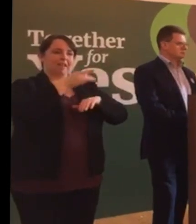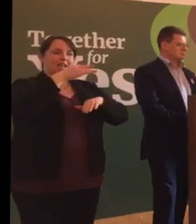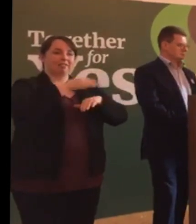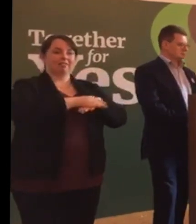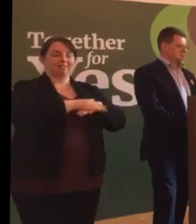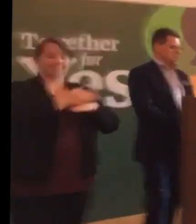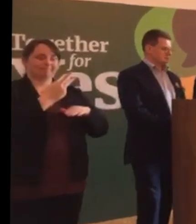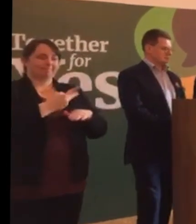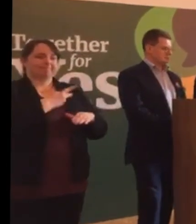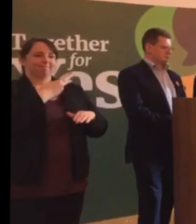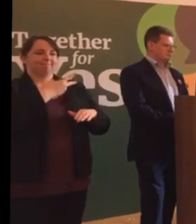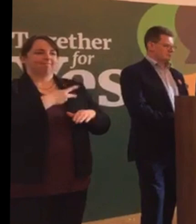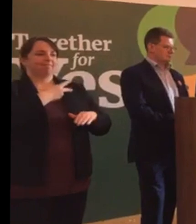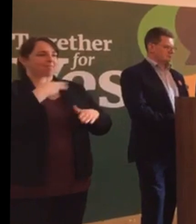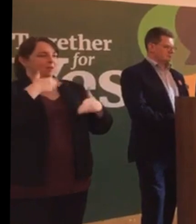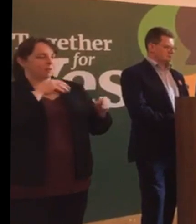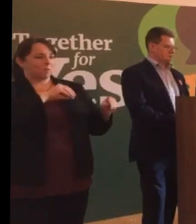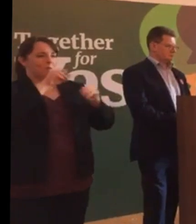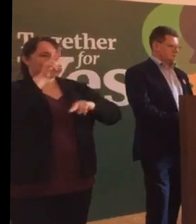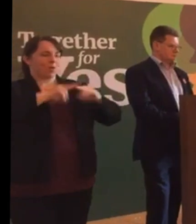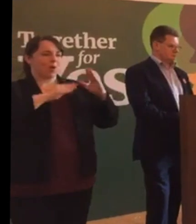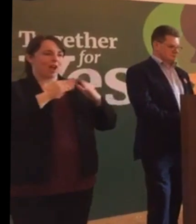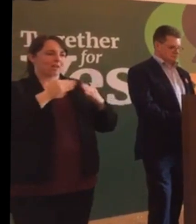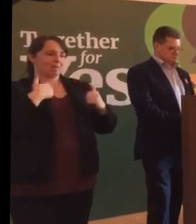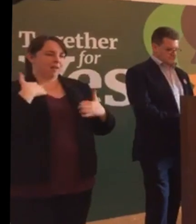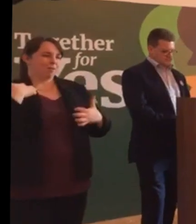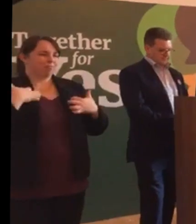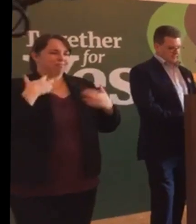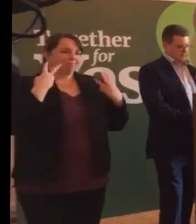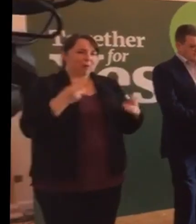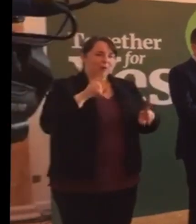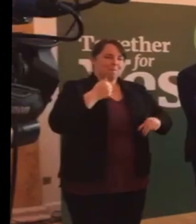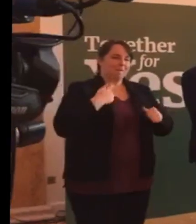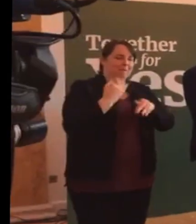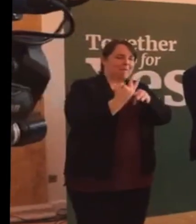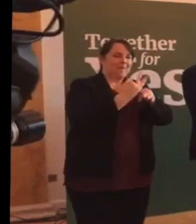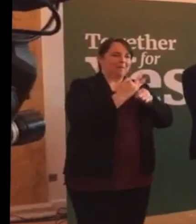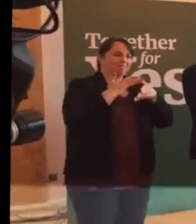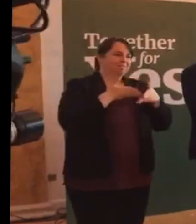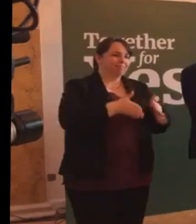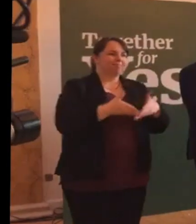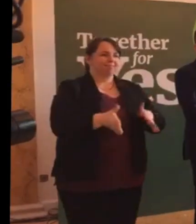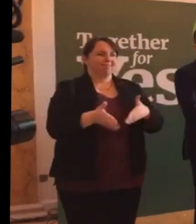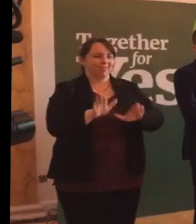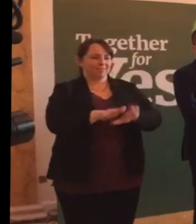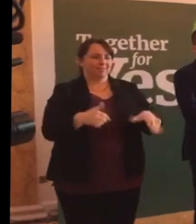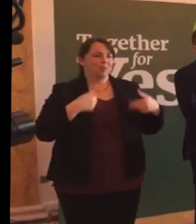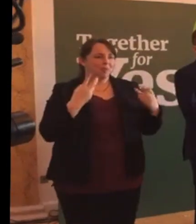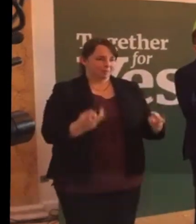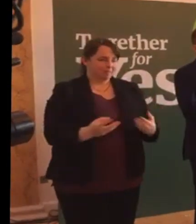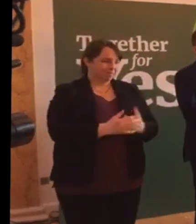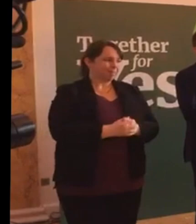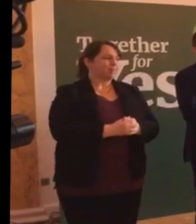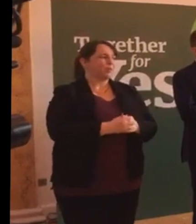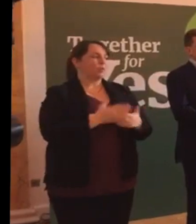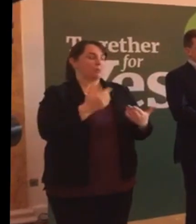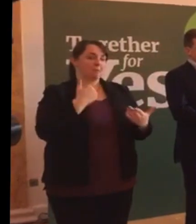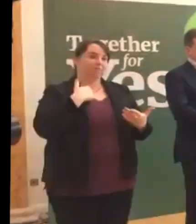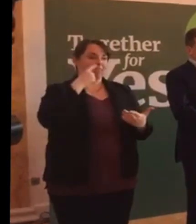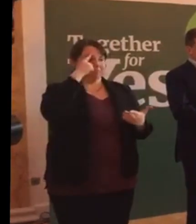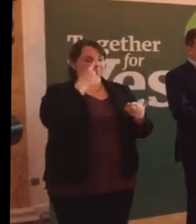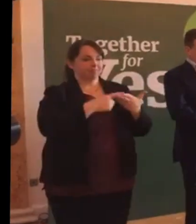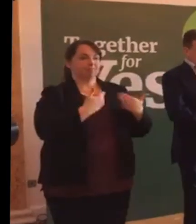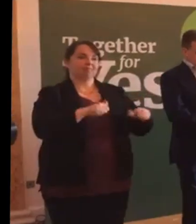and we were mad keen to start a family. So, that's what we embarked upon.